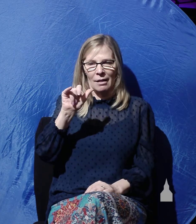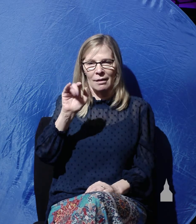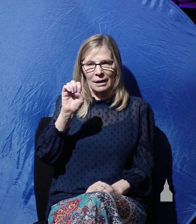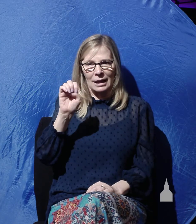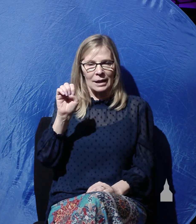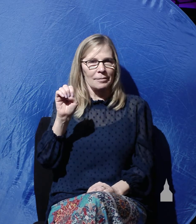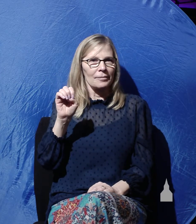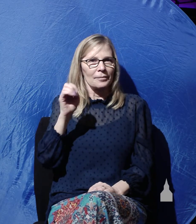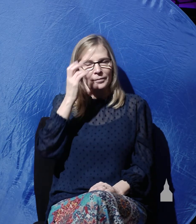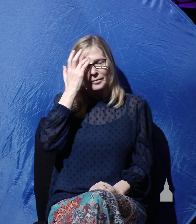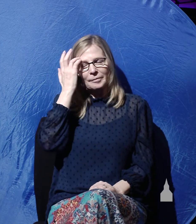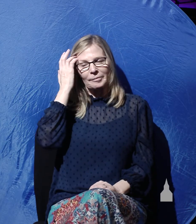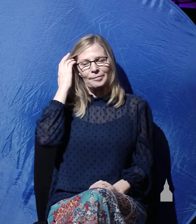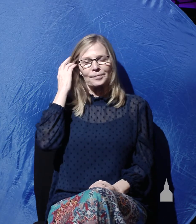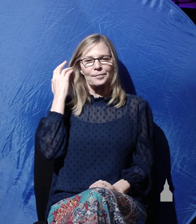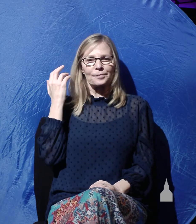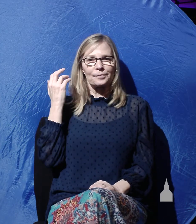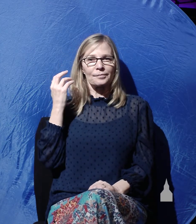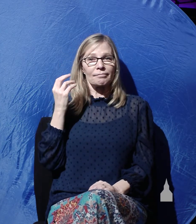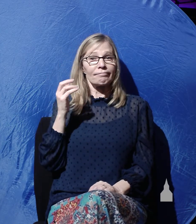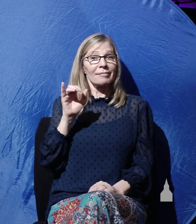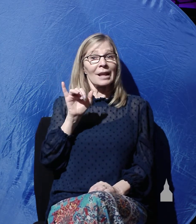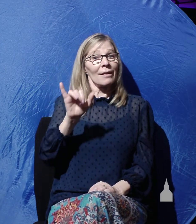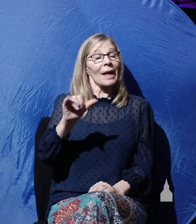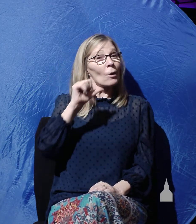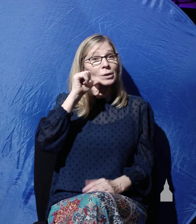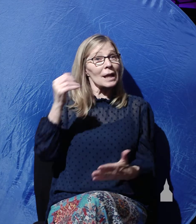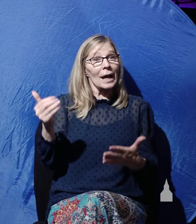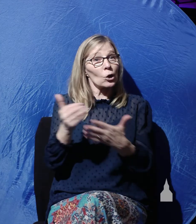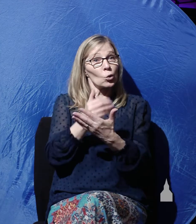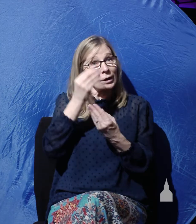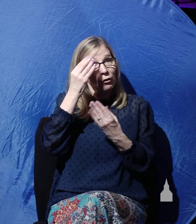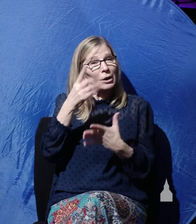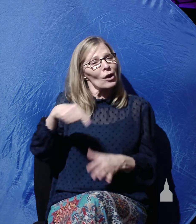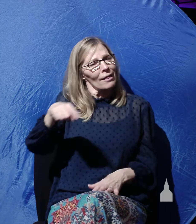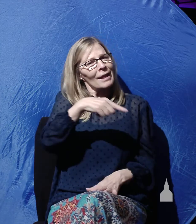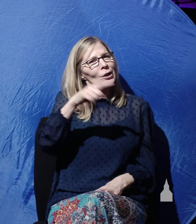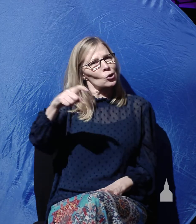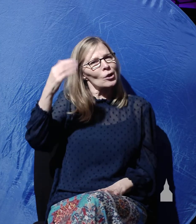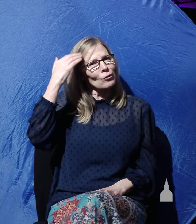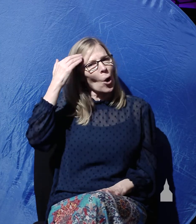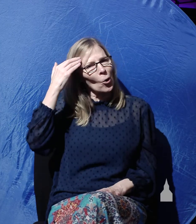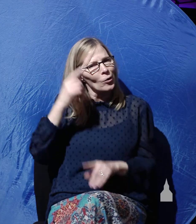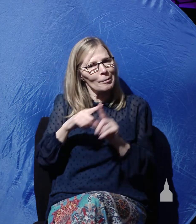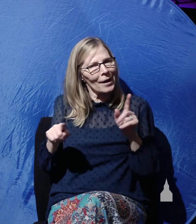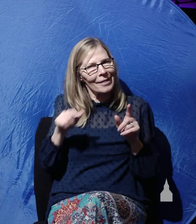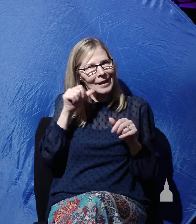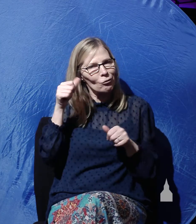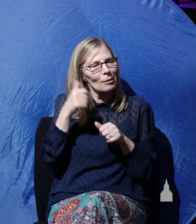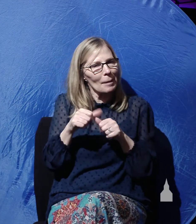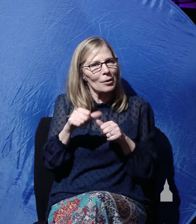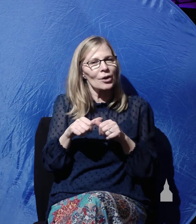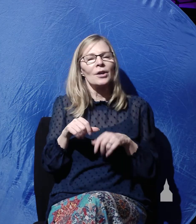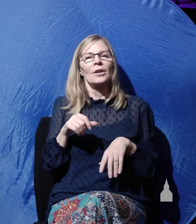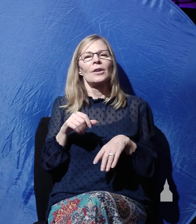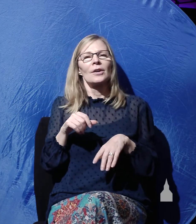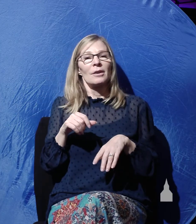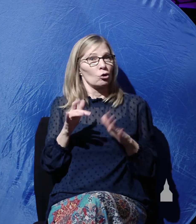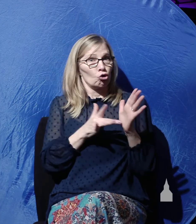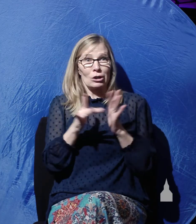Now, this was not new information. They actually should have known this, but they didn't remember it. Because this is what Jesus had told them